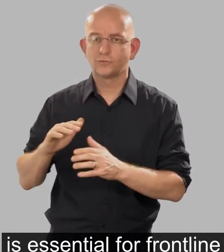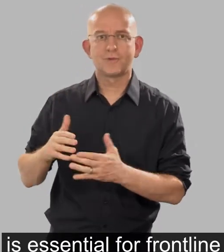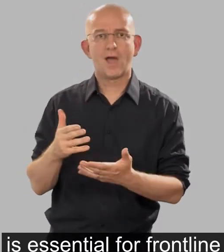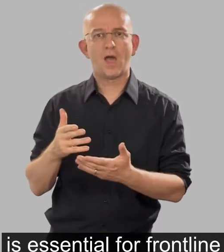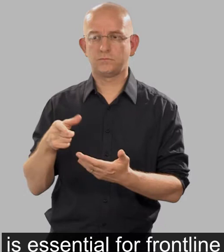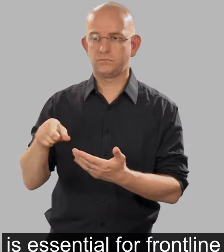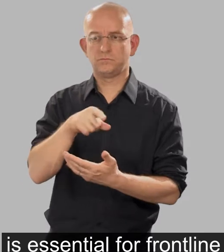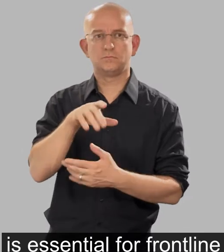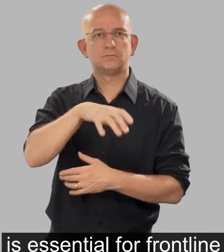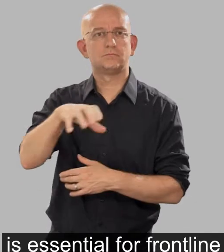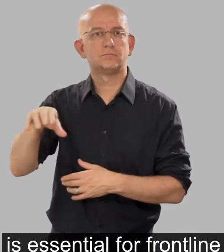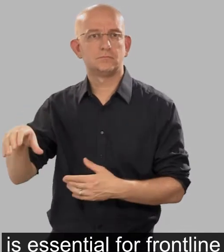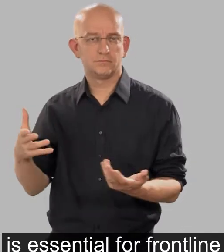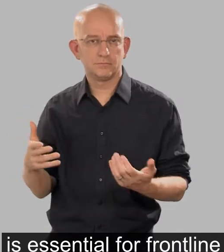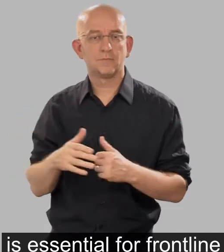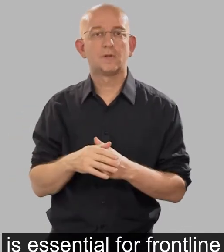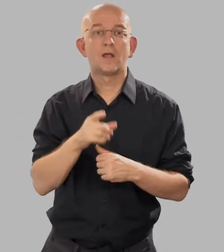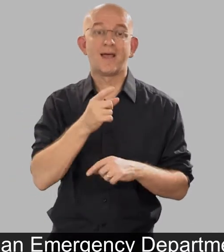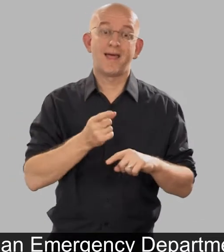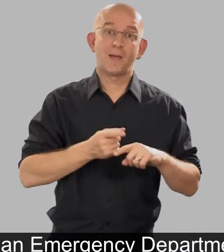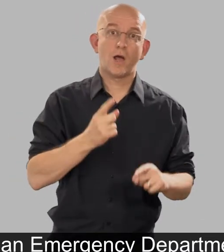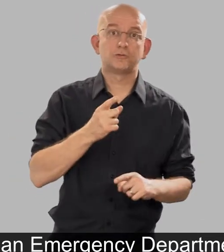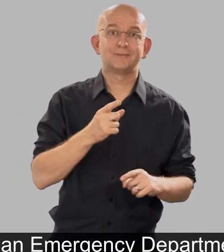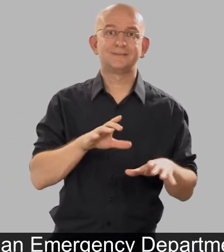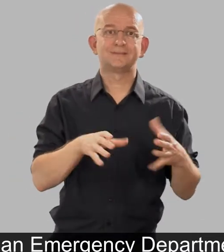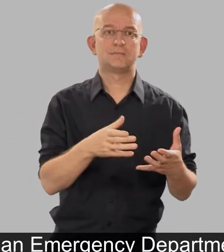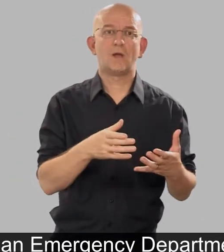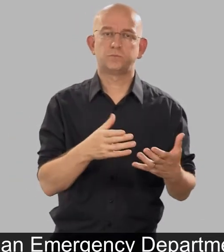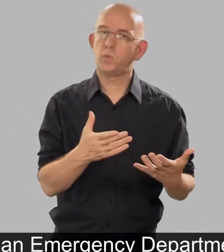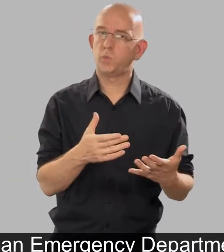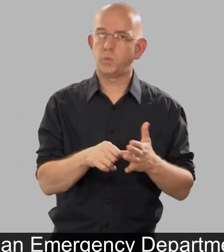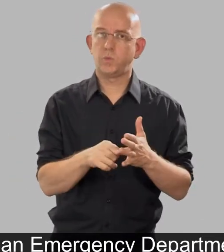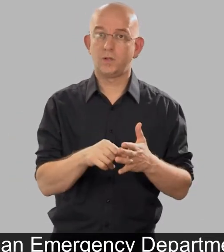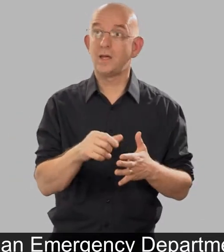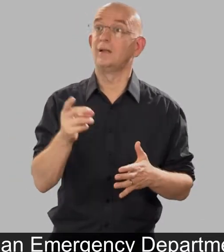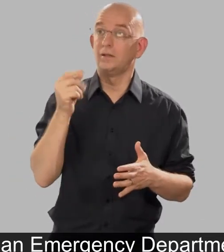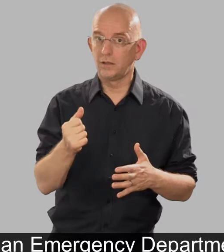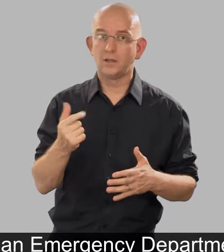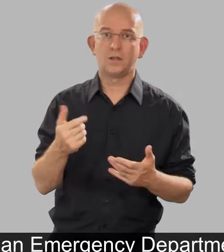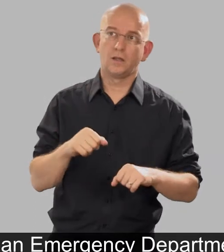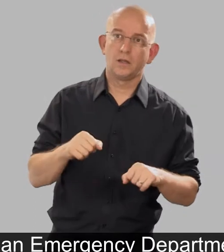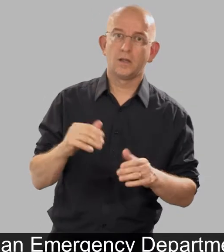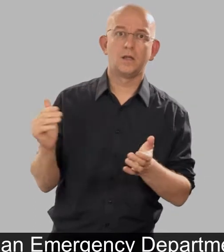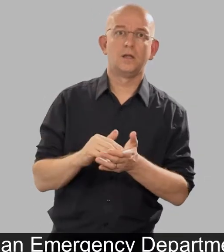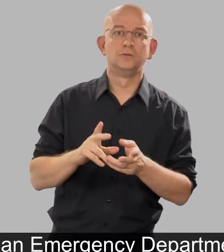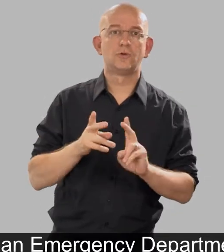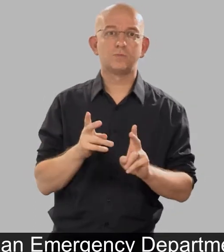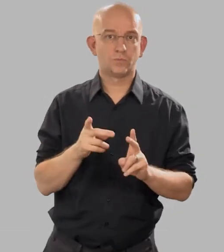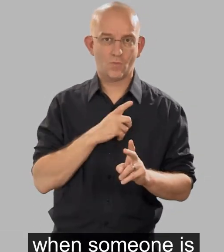health and social care provision. In an emergency department this may not always be fast enough